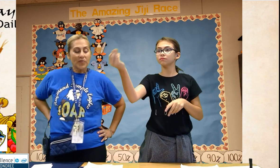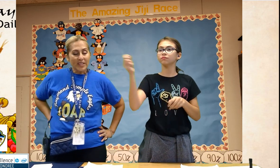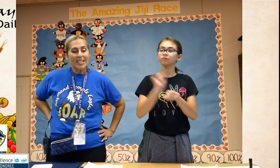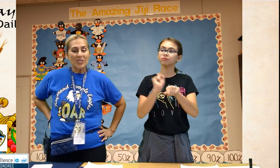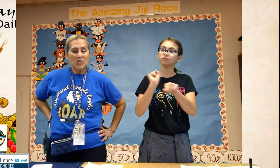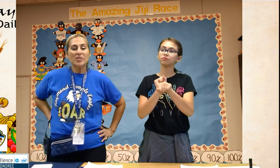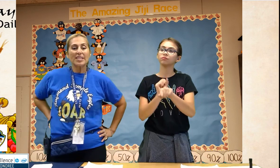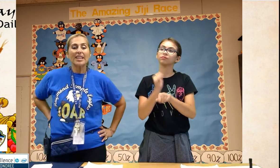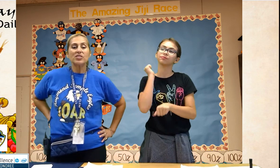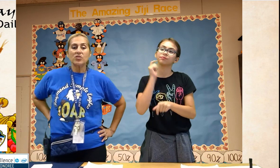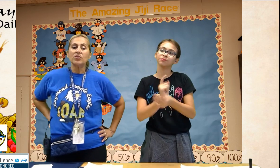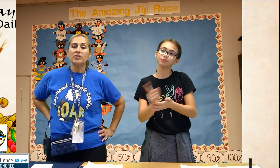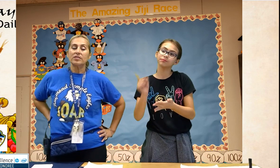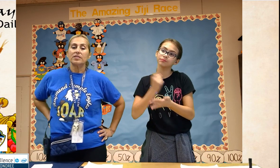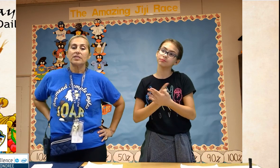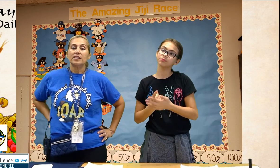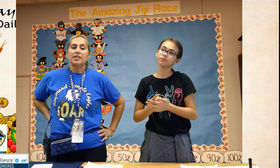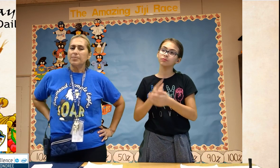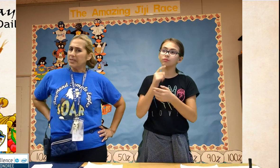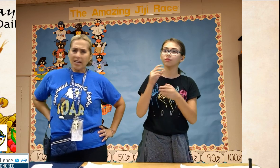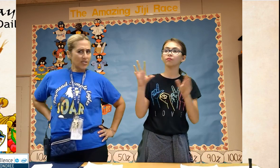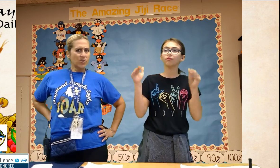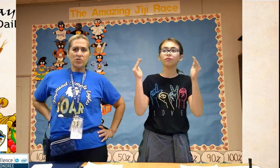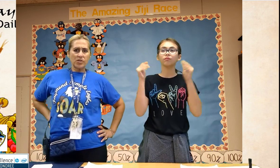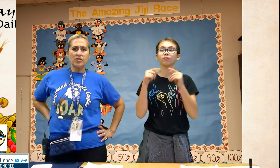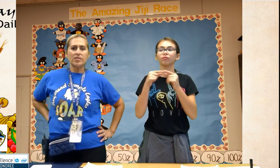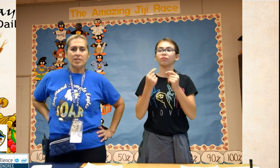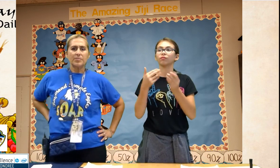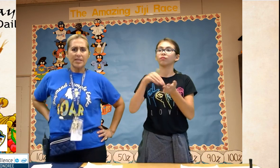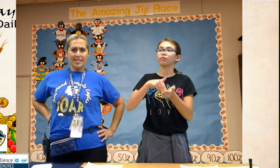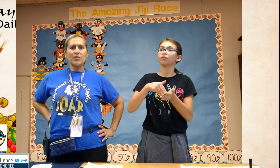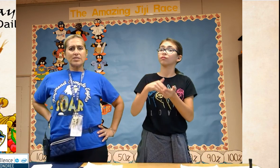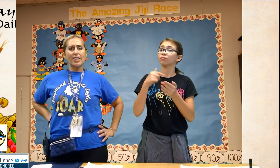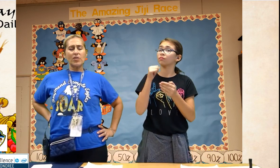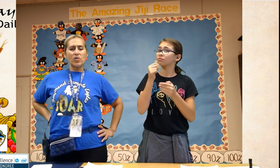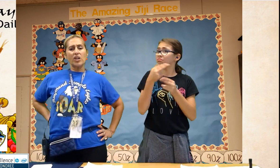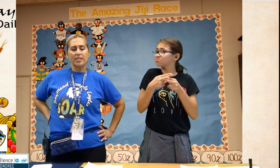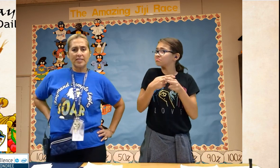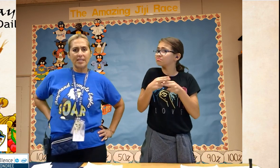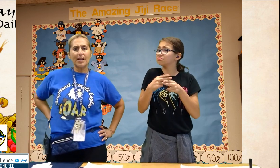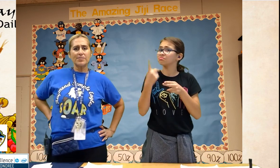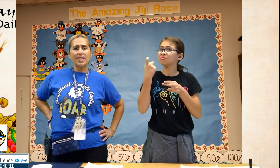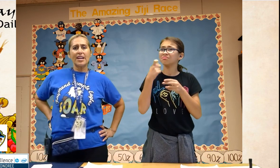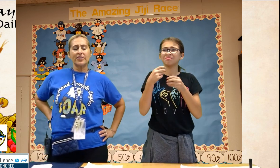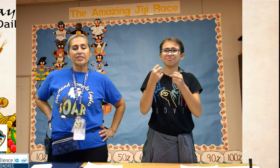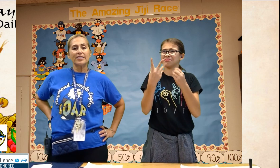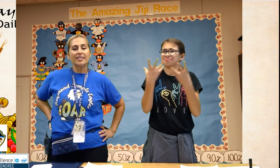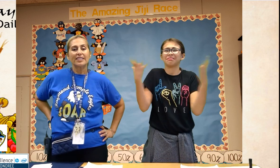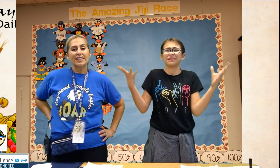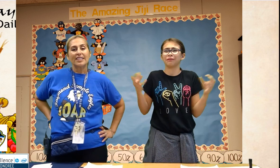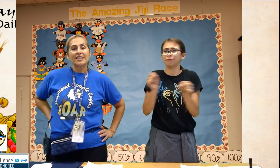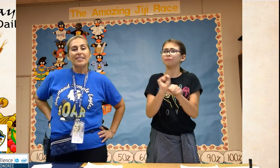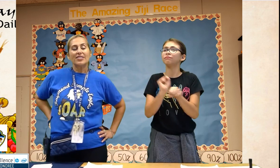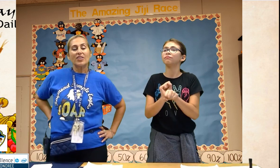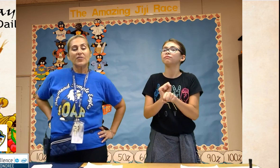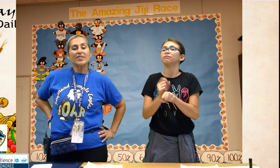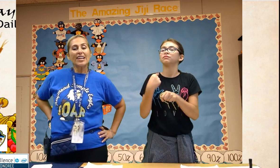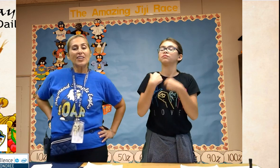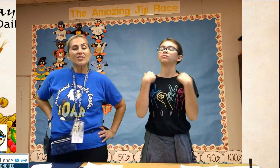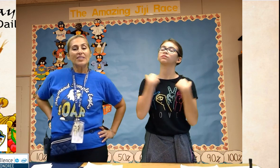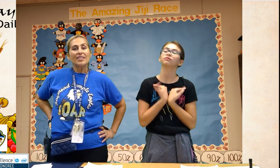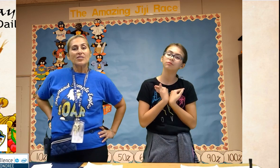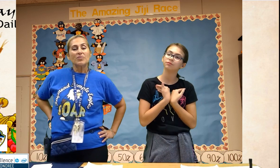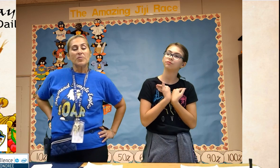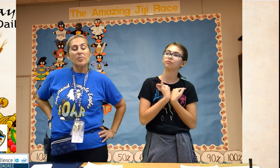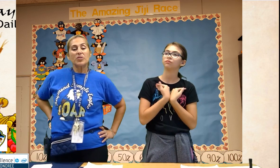Hopefully, I'll do it again soon. But not too soon, because that was a lot of work. I'm tired. I'm That's all for